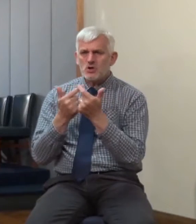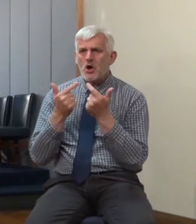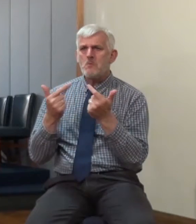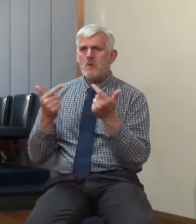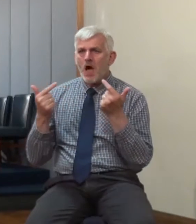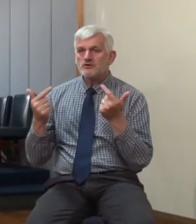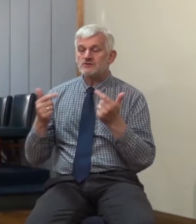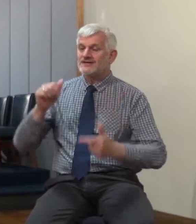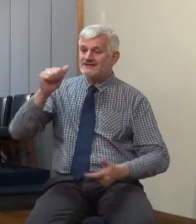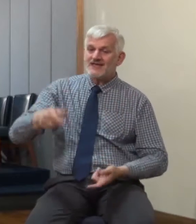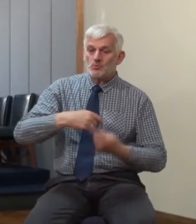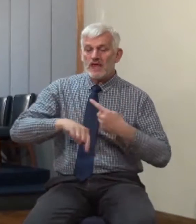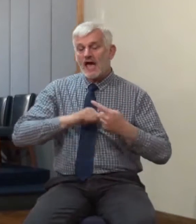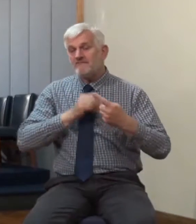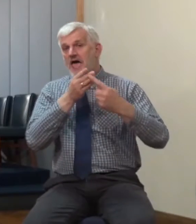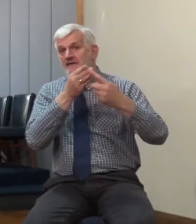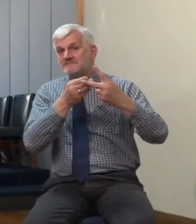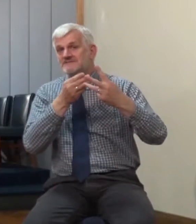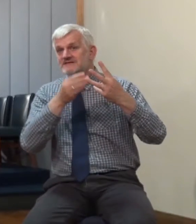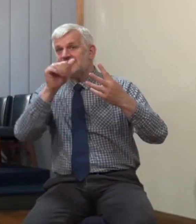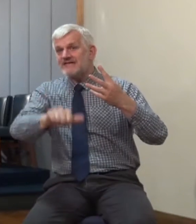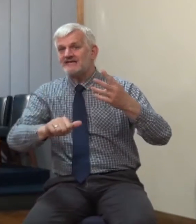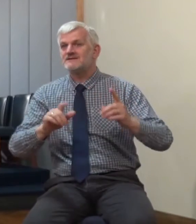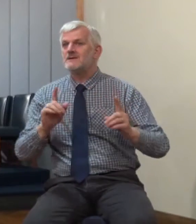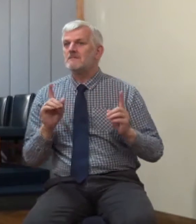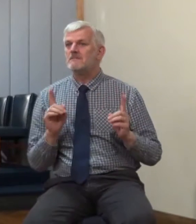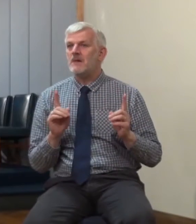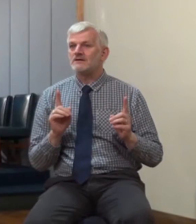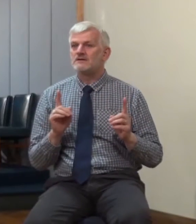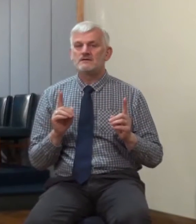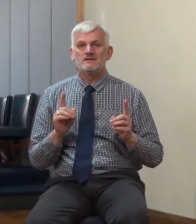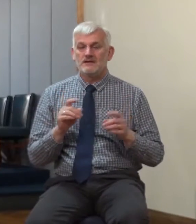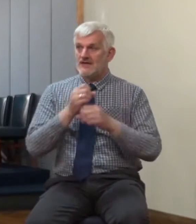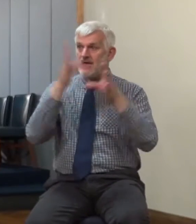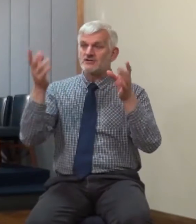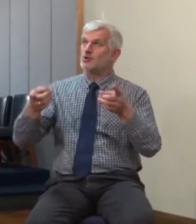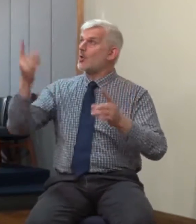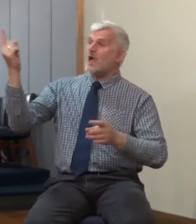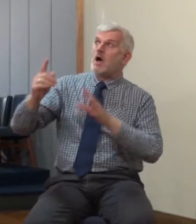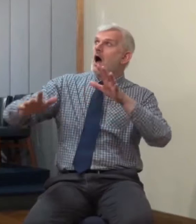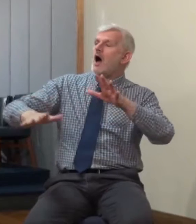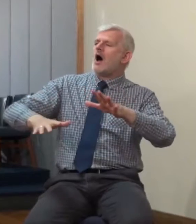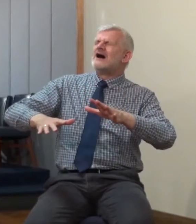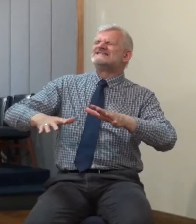we may all be at how much we could have done for him, our Lord, and should have done.